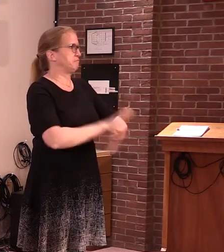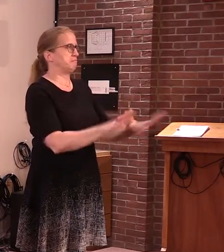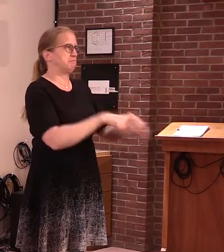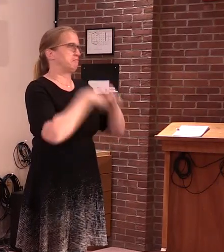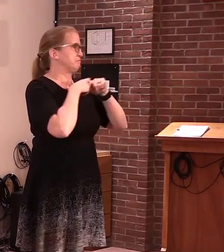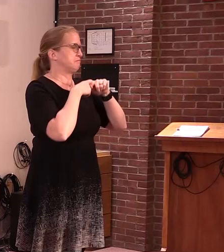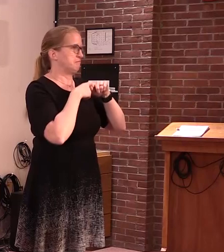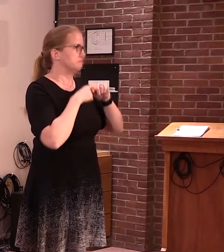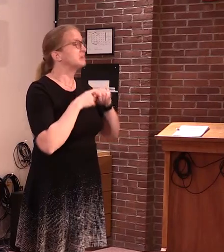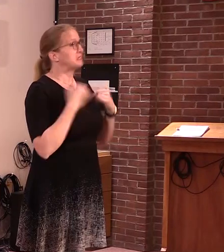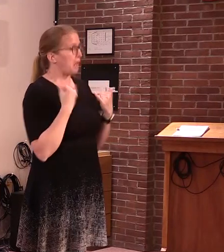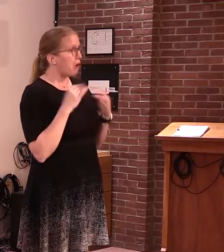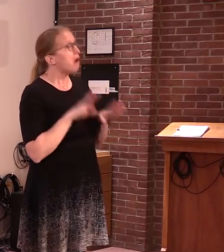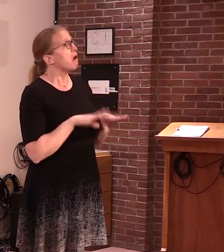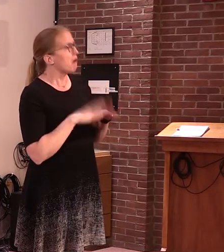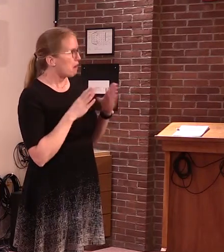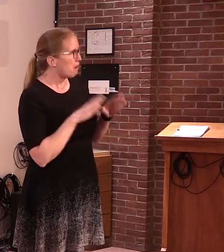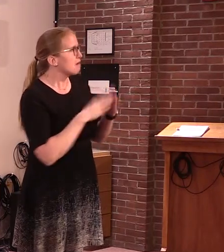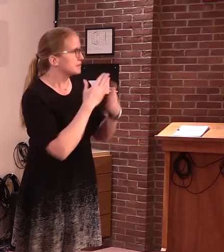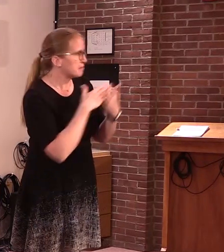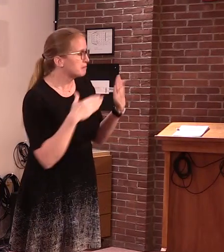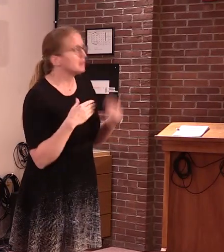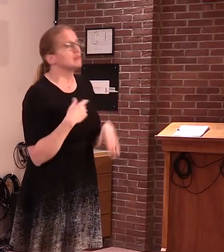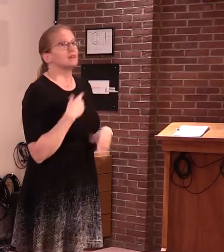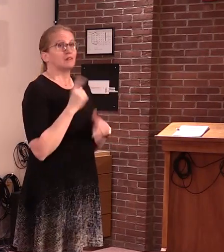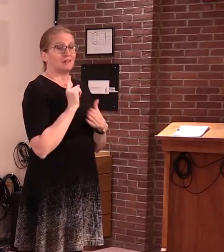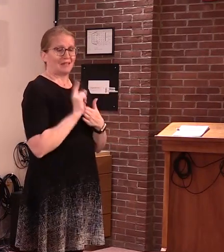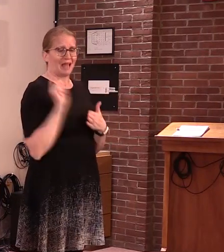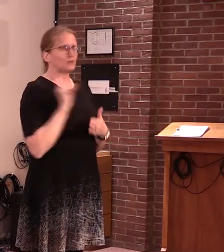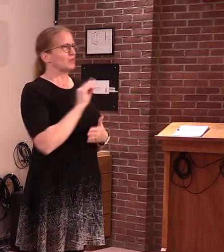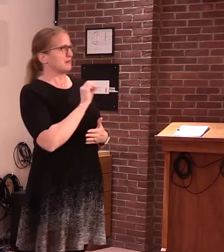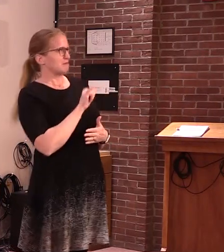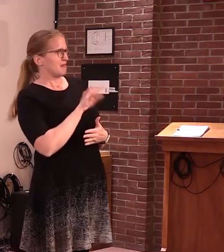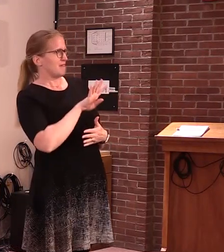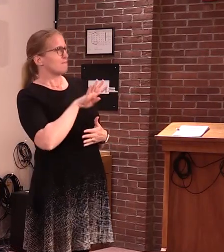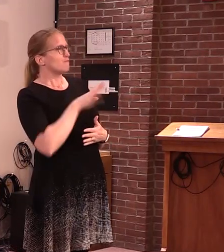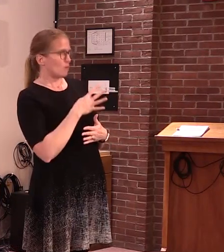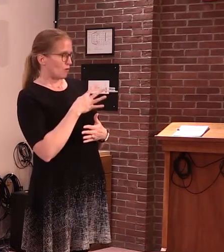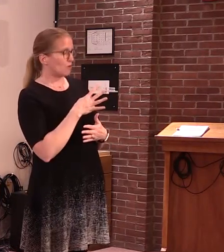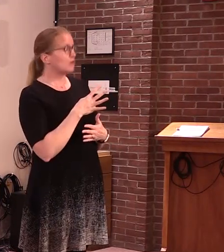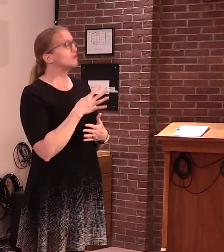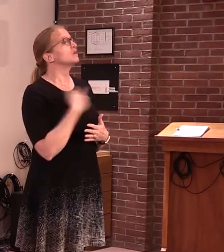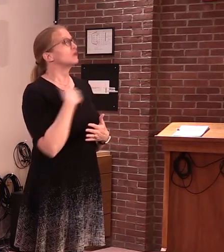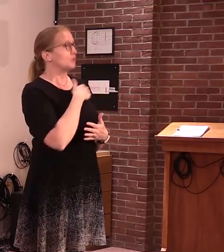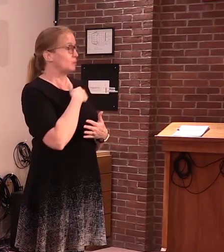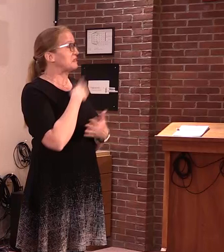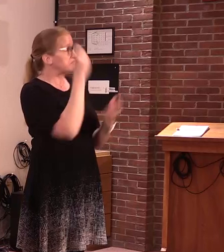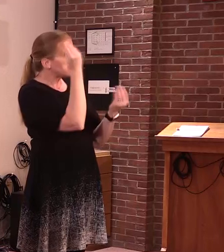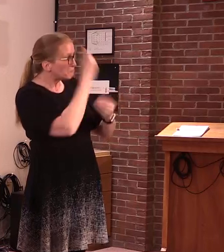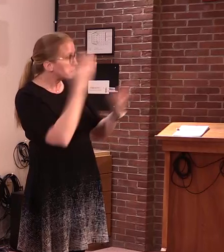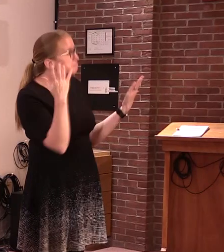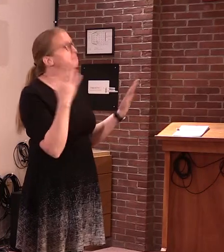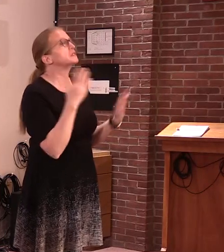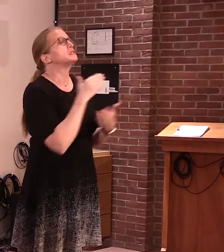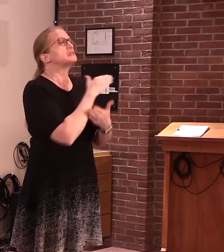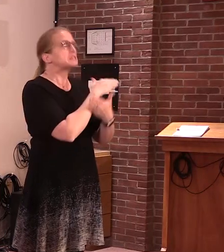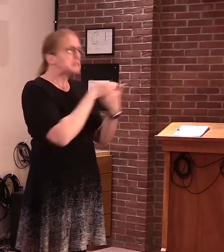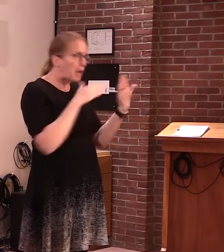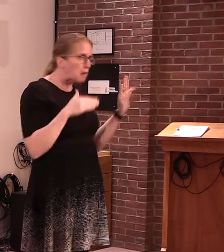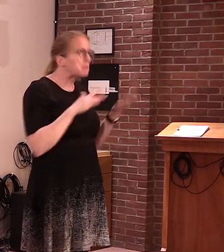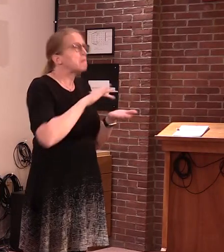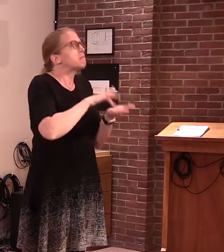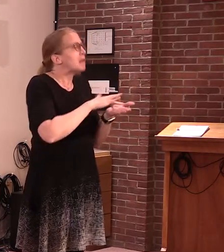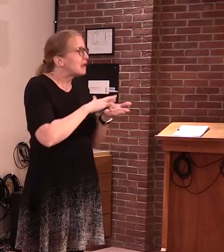Vermonters. Last week on May 4th, we announced that limited elective medical procedures could